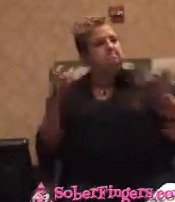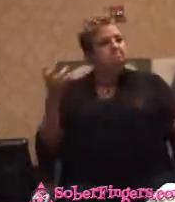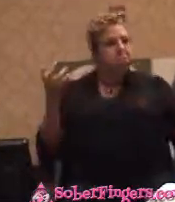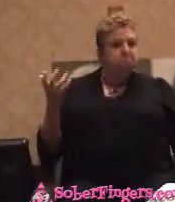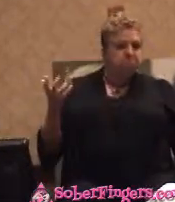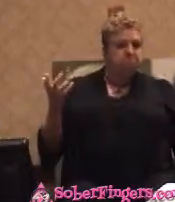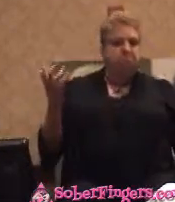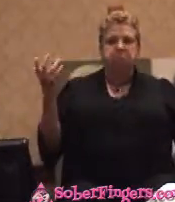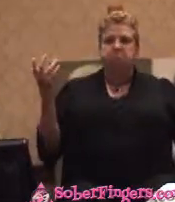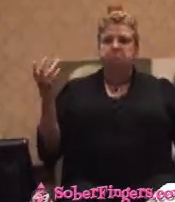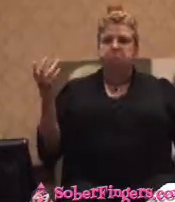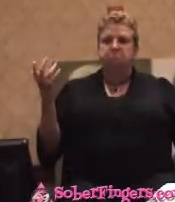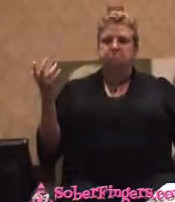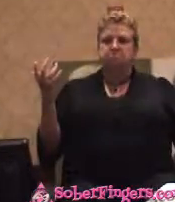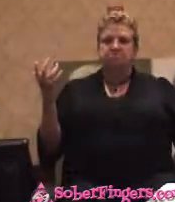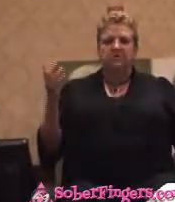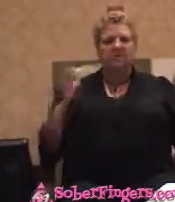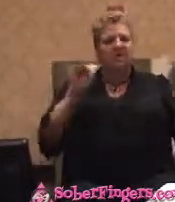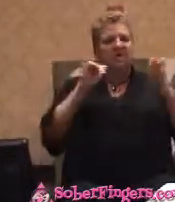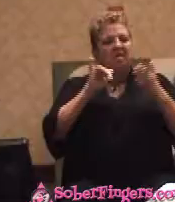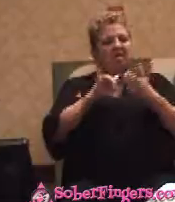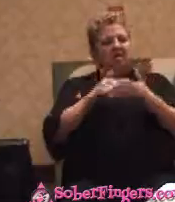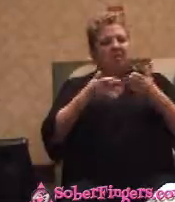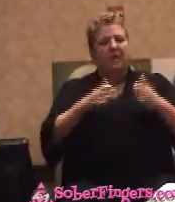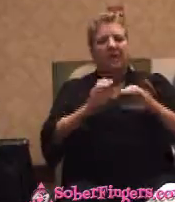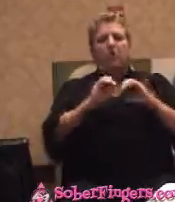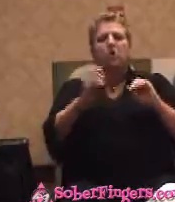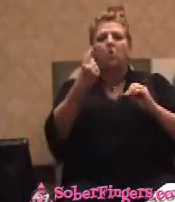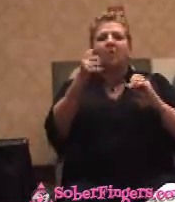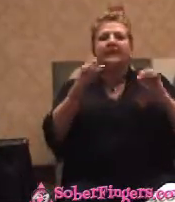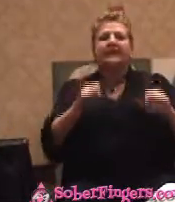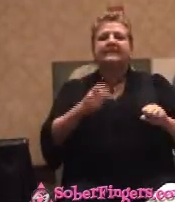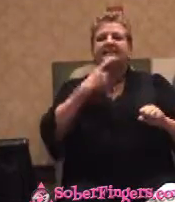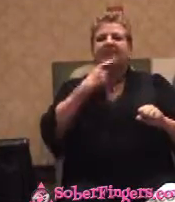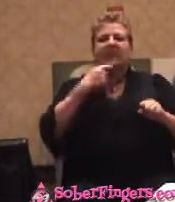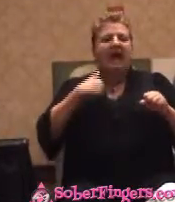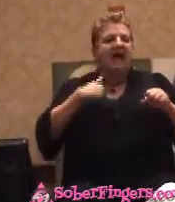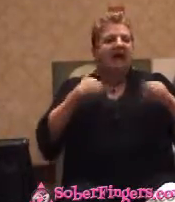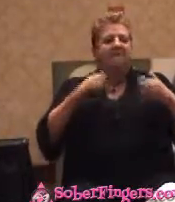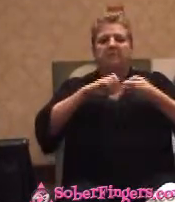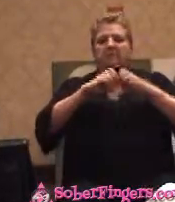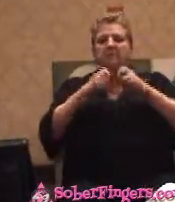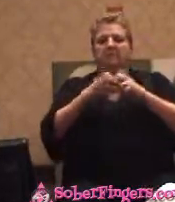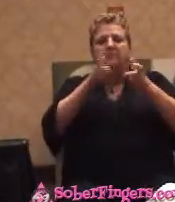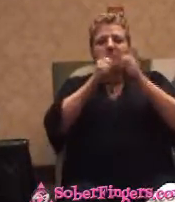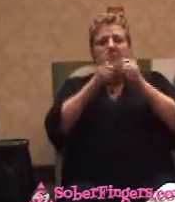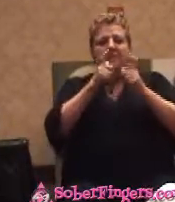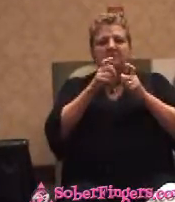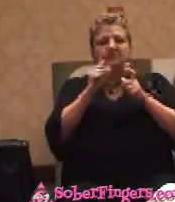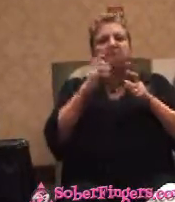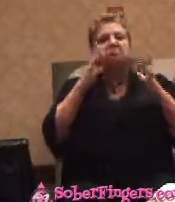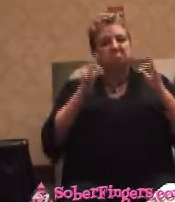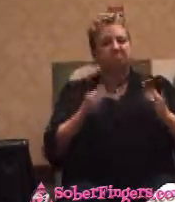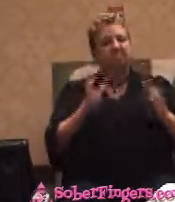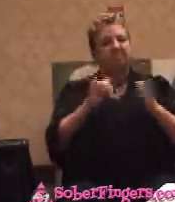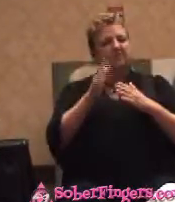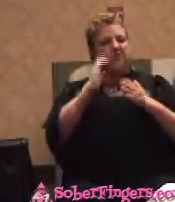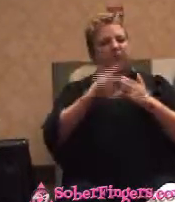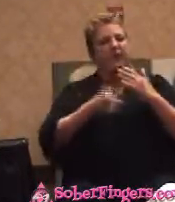could call me a problem drinker. So that's what I'm going to do. And that's where my